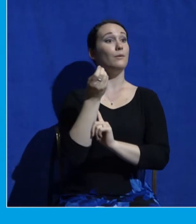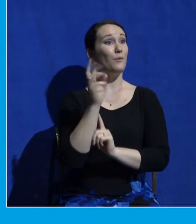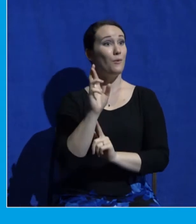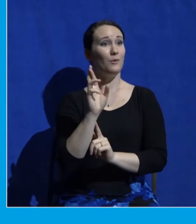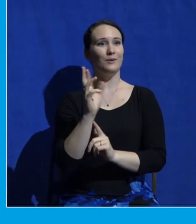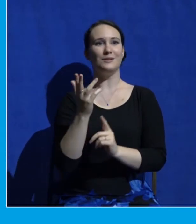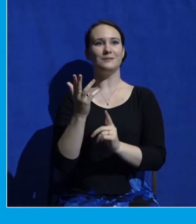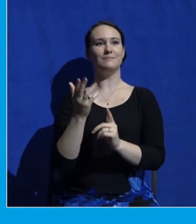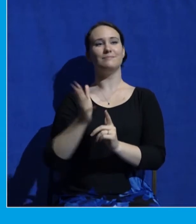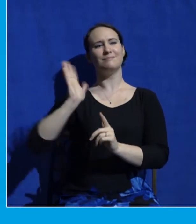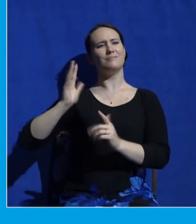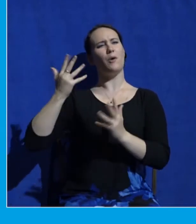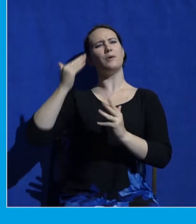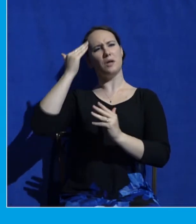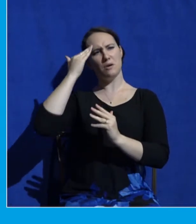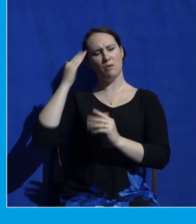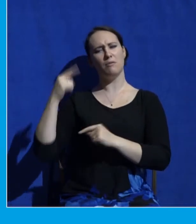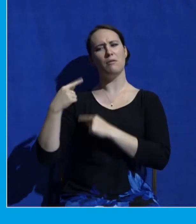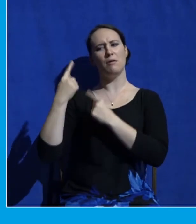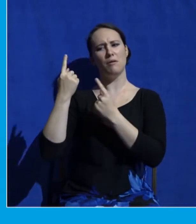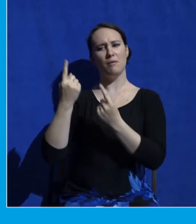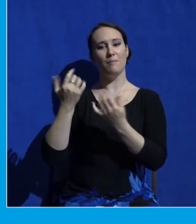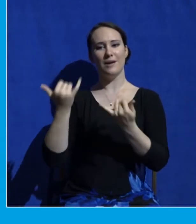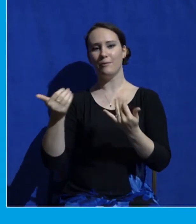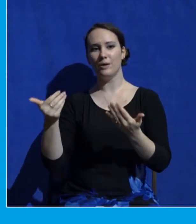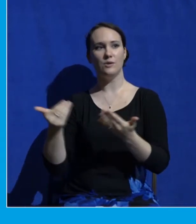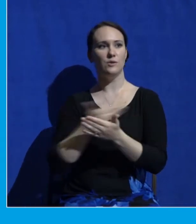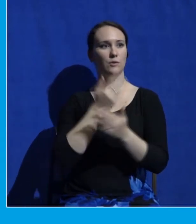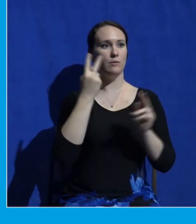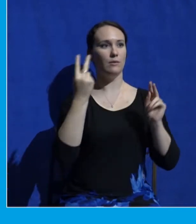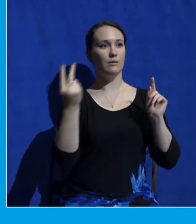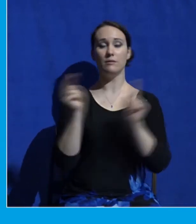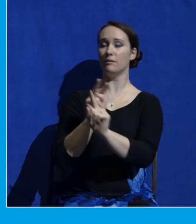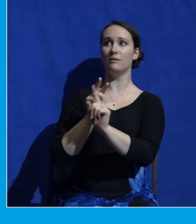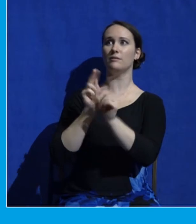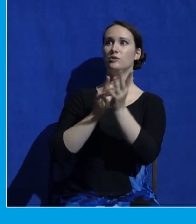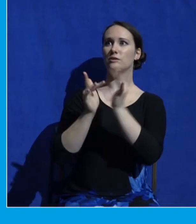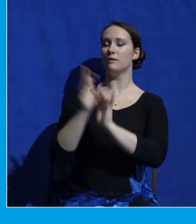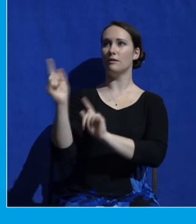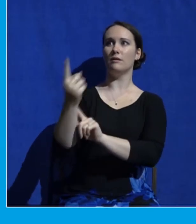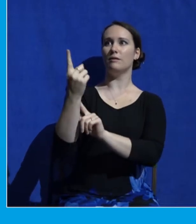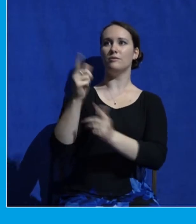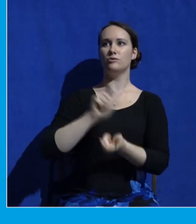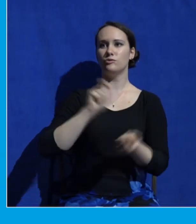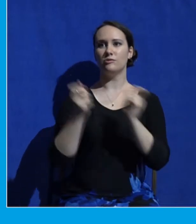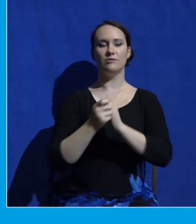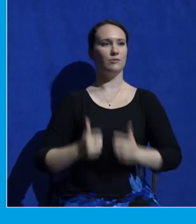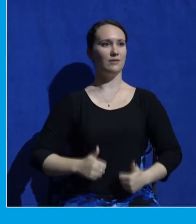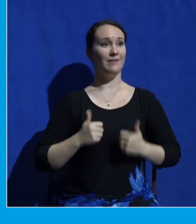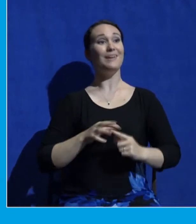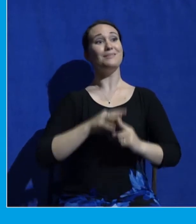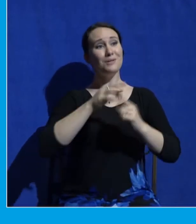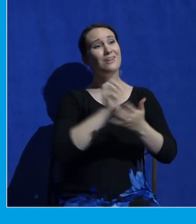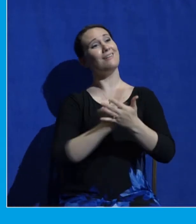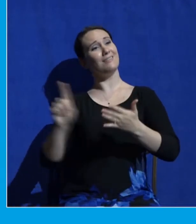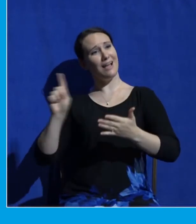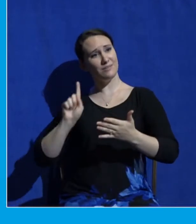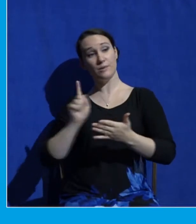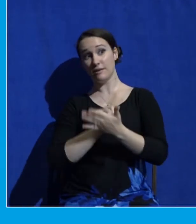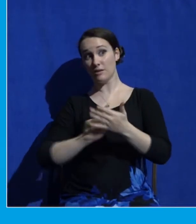A way that changes everything about your life. Especially in light of what we were looking at last week. We were talking about the cost of following